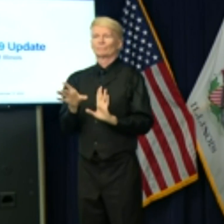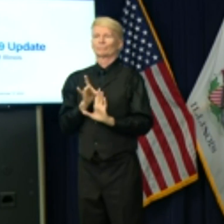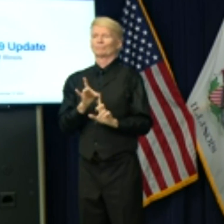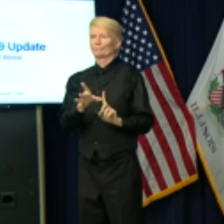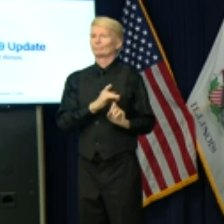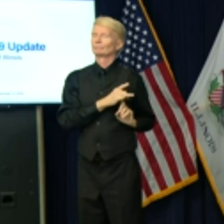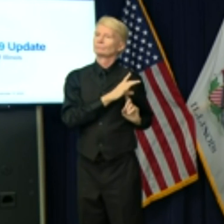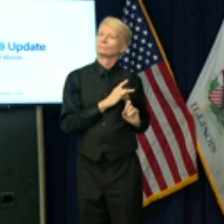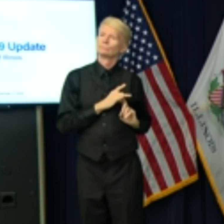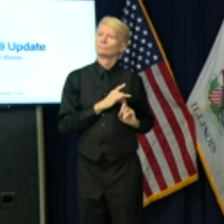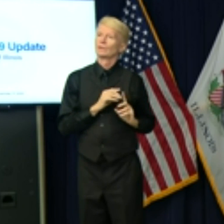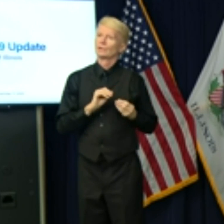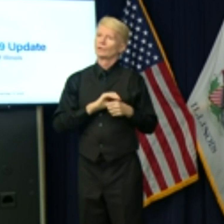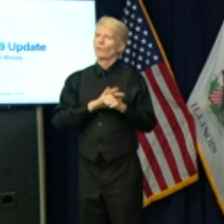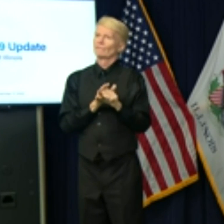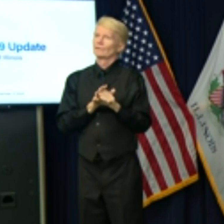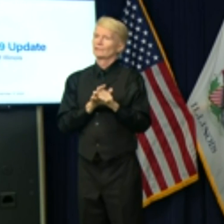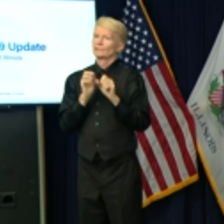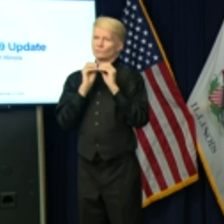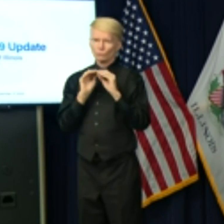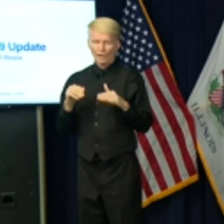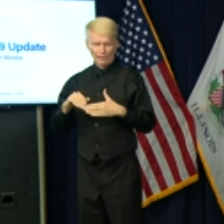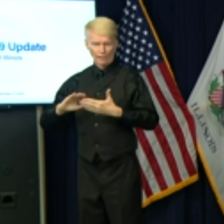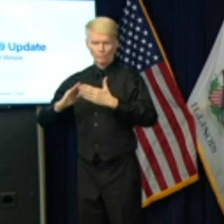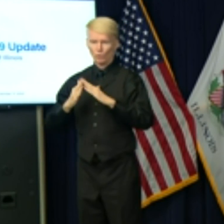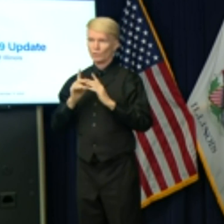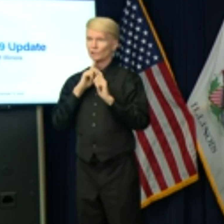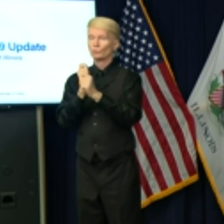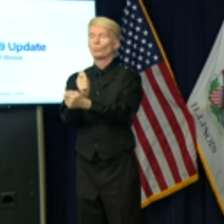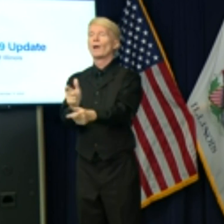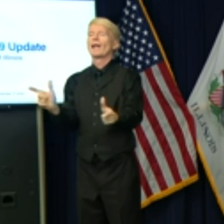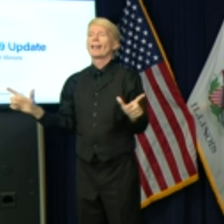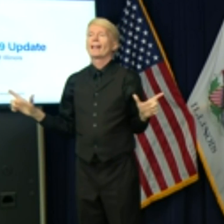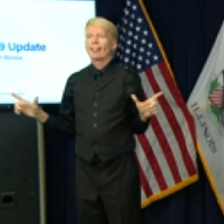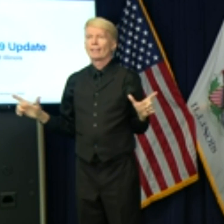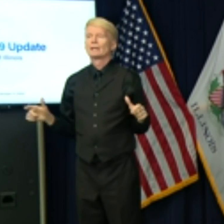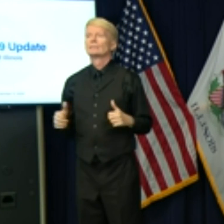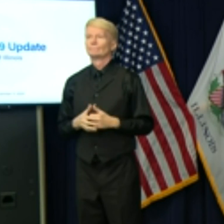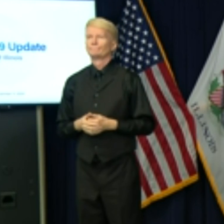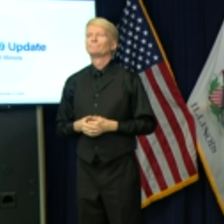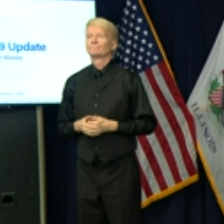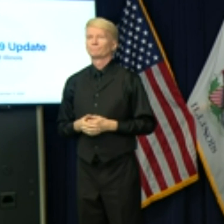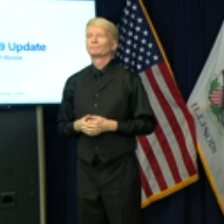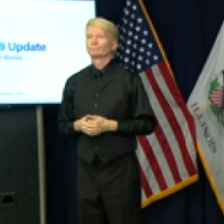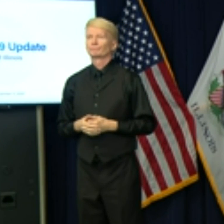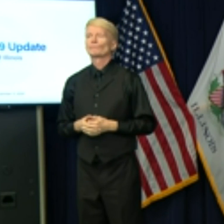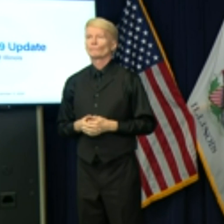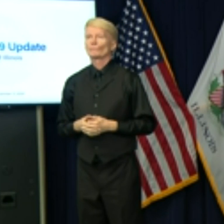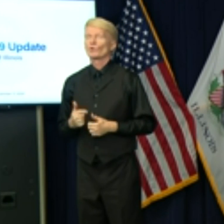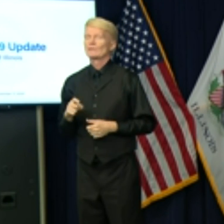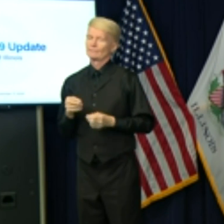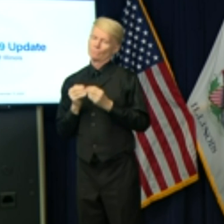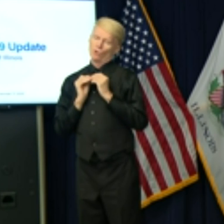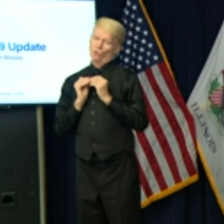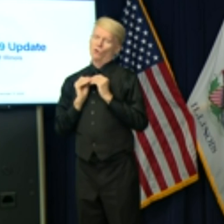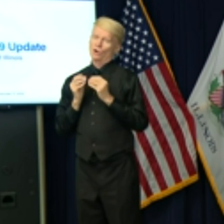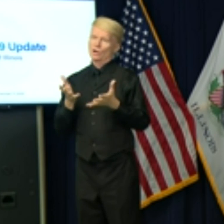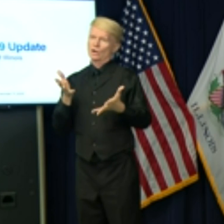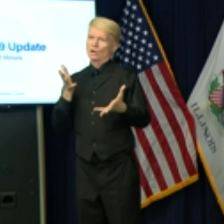case numbers. The community spread is wide, and so at this point, we need to have a widespread